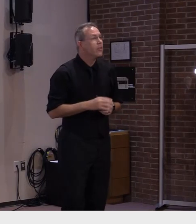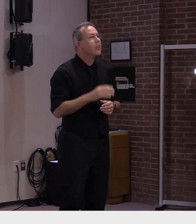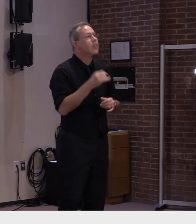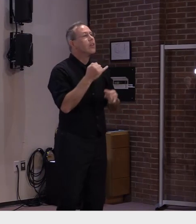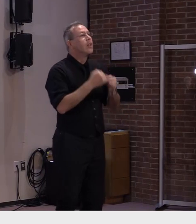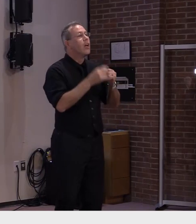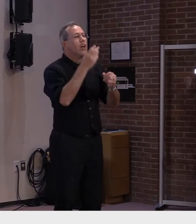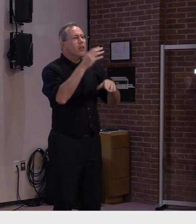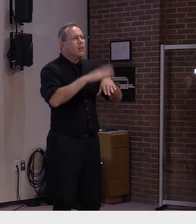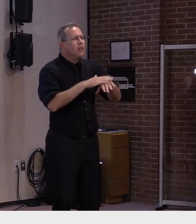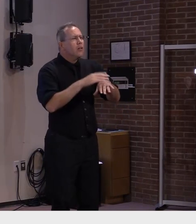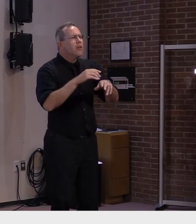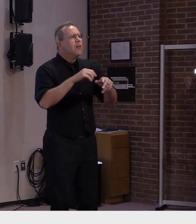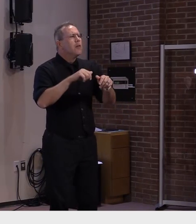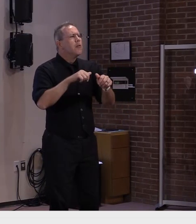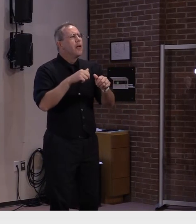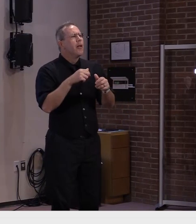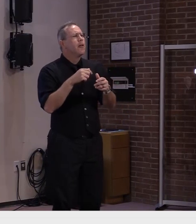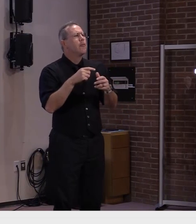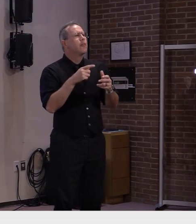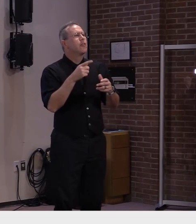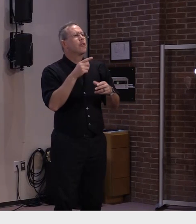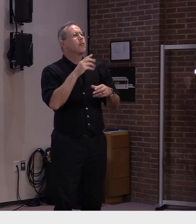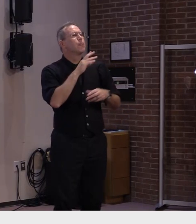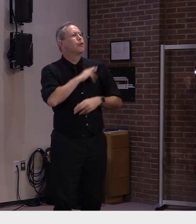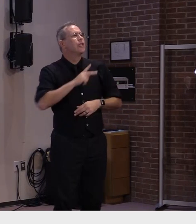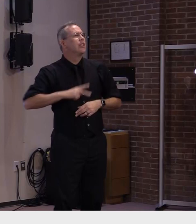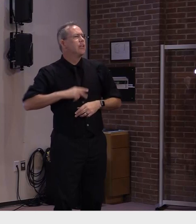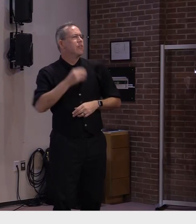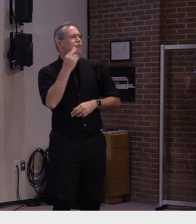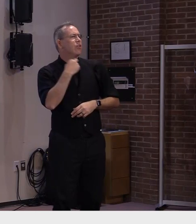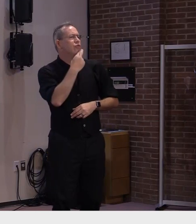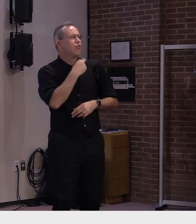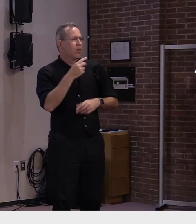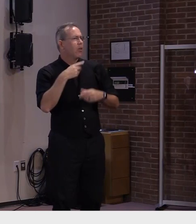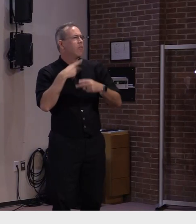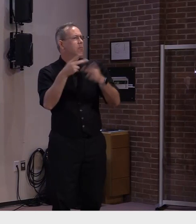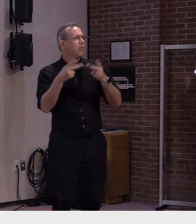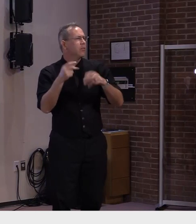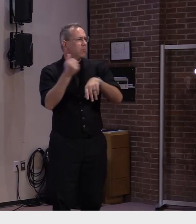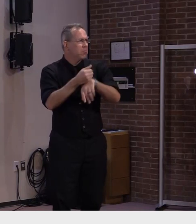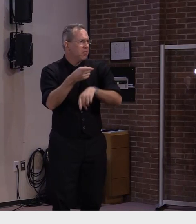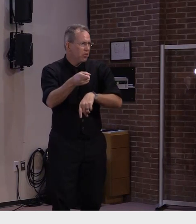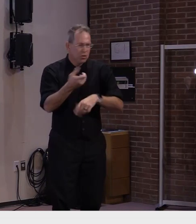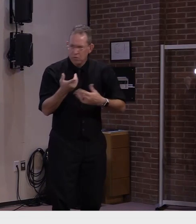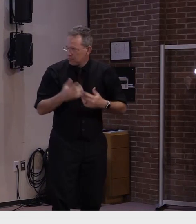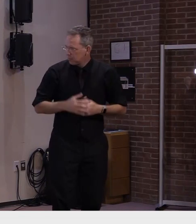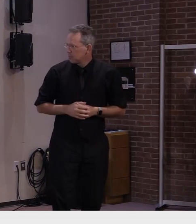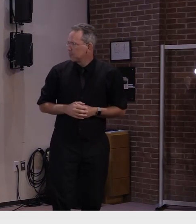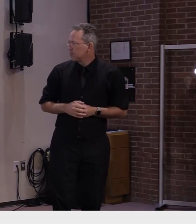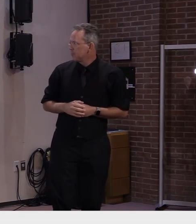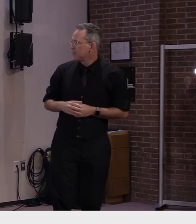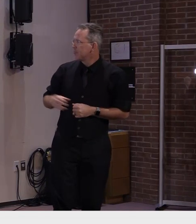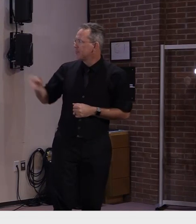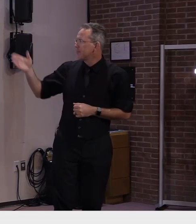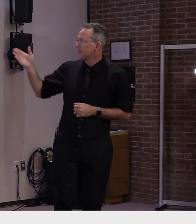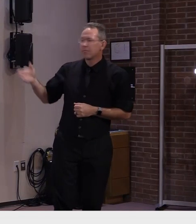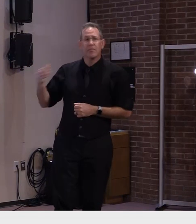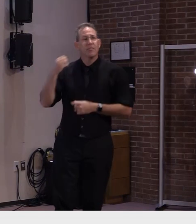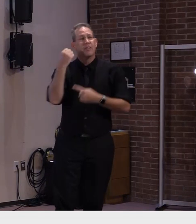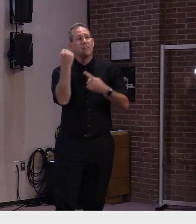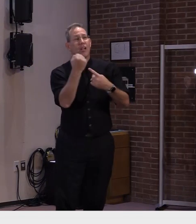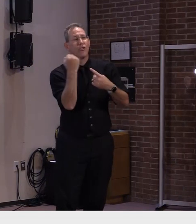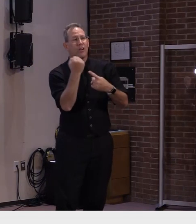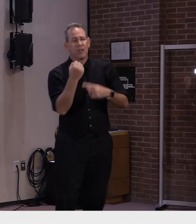on saturday the brattleboro music center and retreat farm it's a presentation music music under the stars